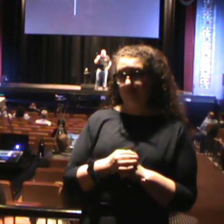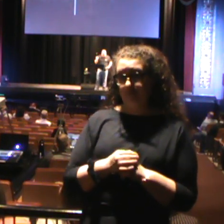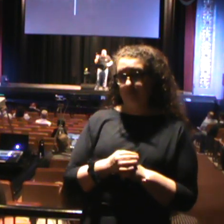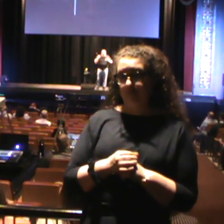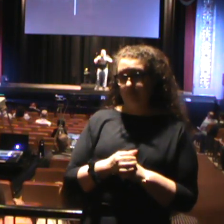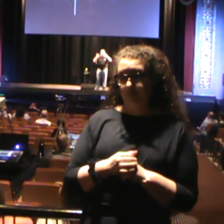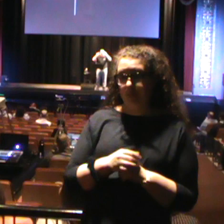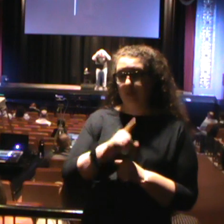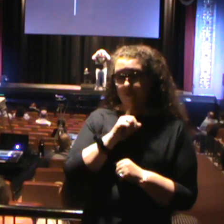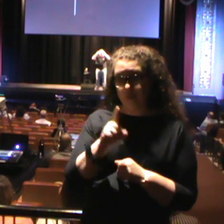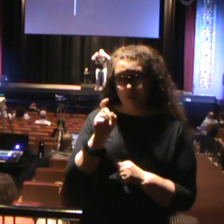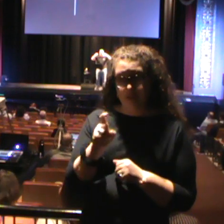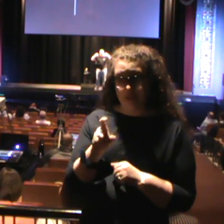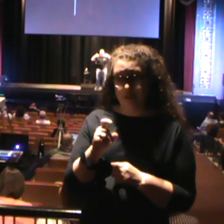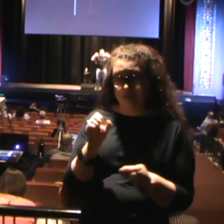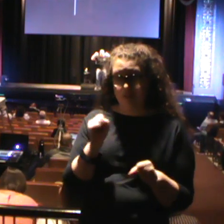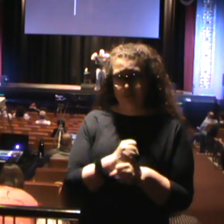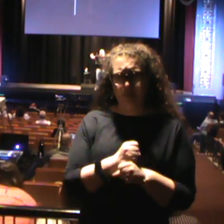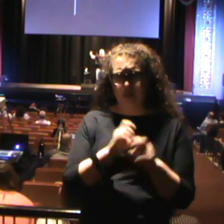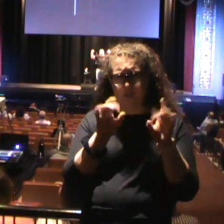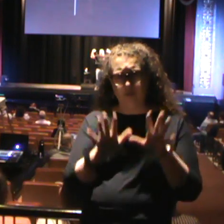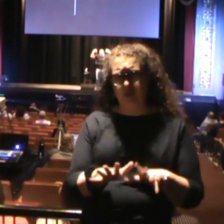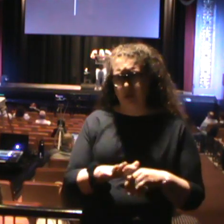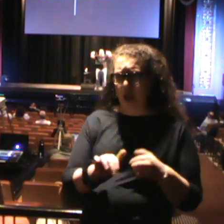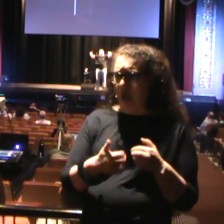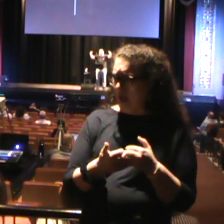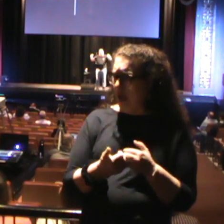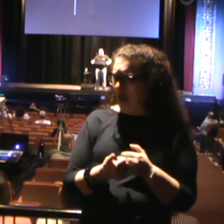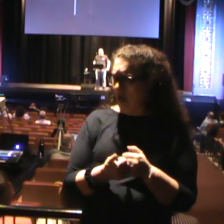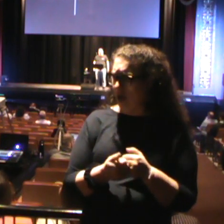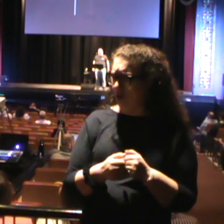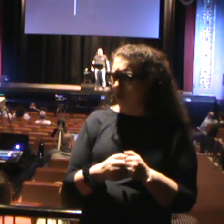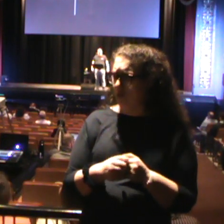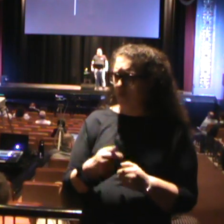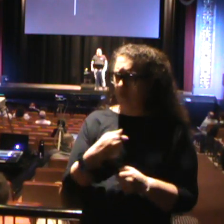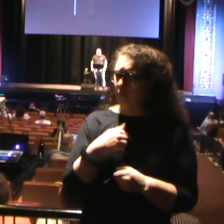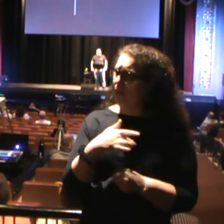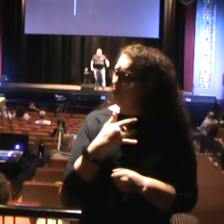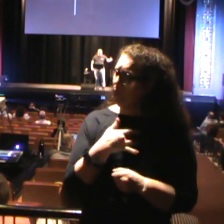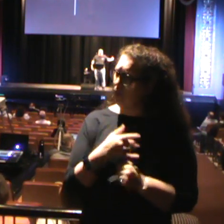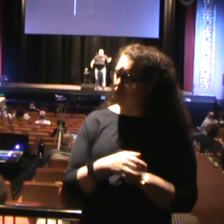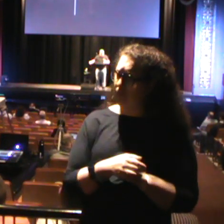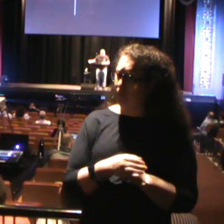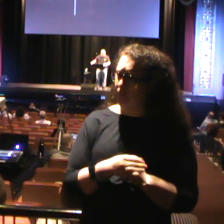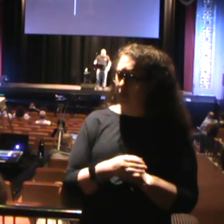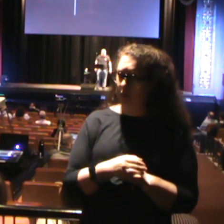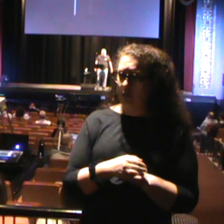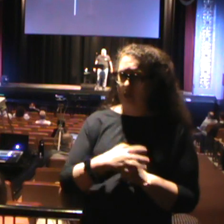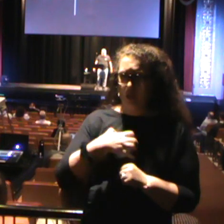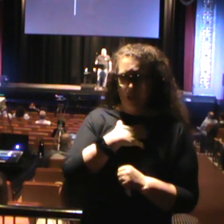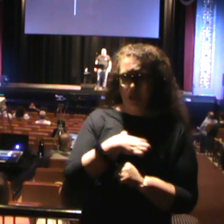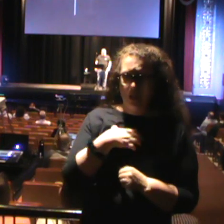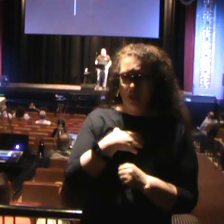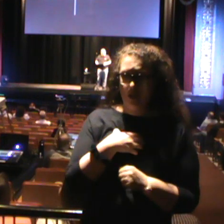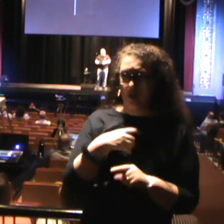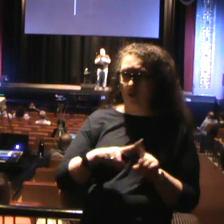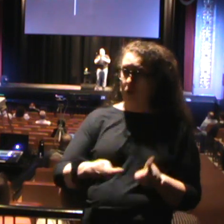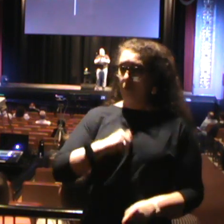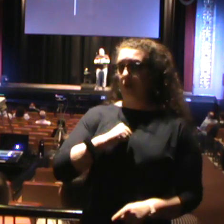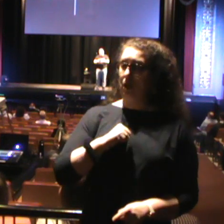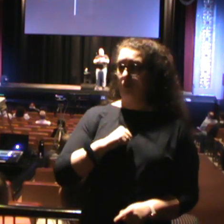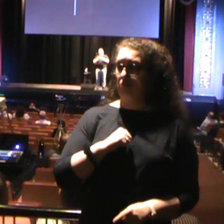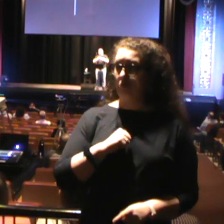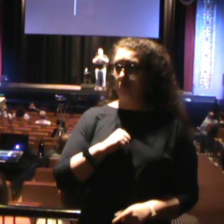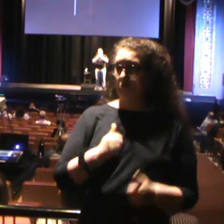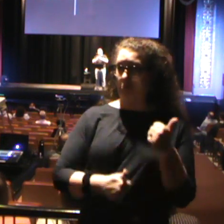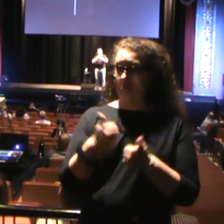to make this question, how am I going to do it? How am I going to feel? Would you be mad or would you be proud? You look